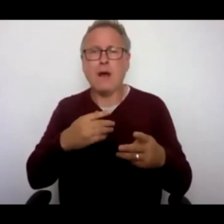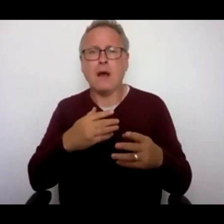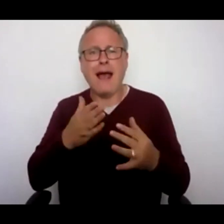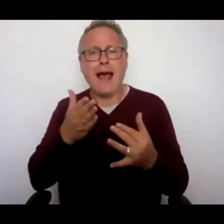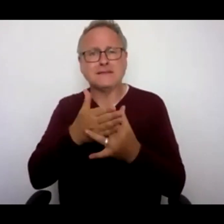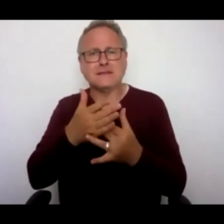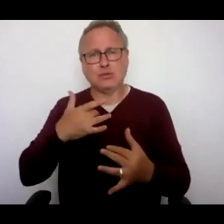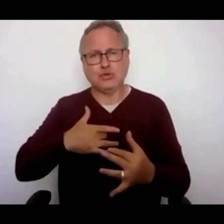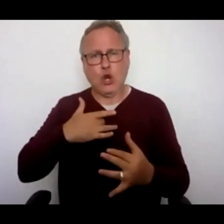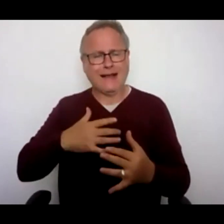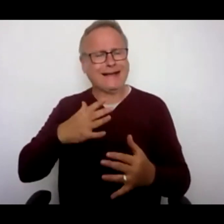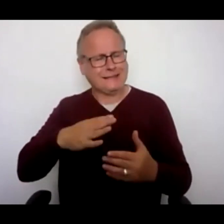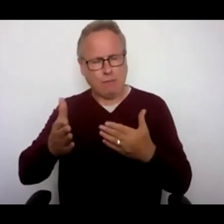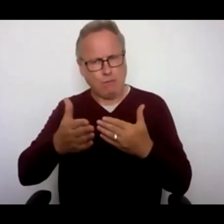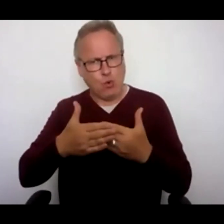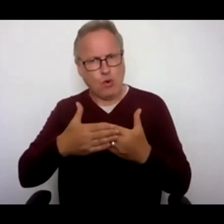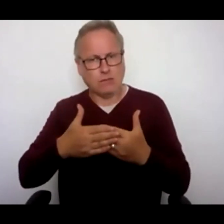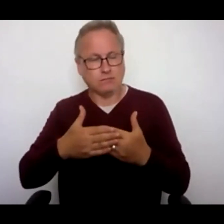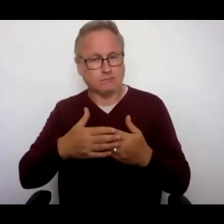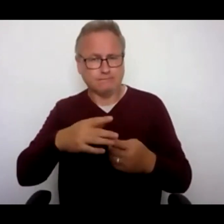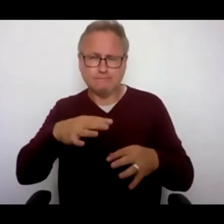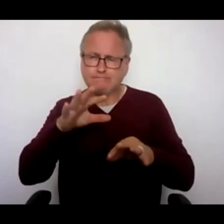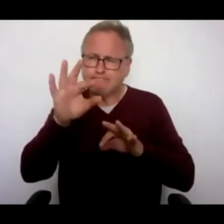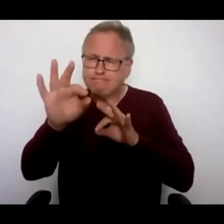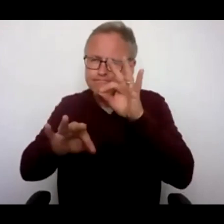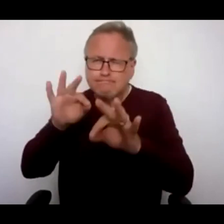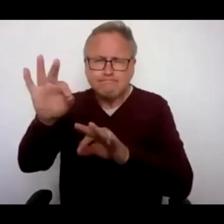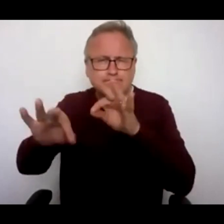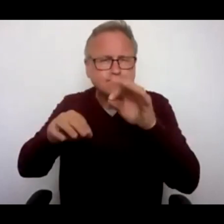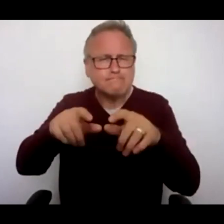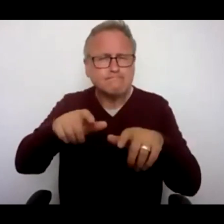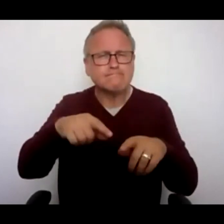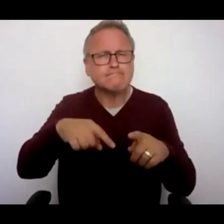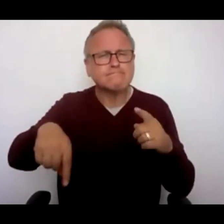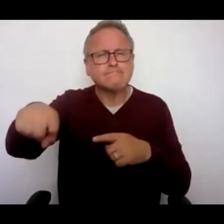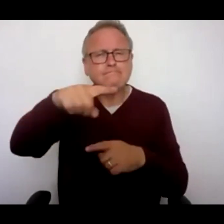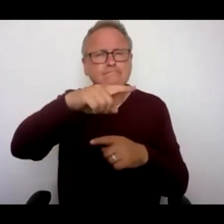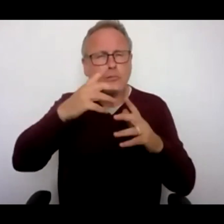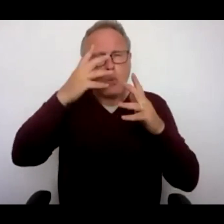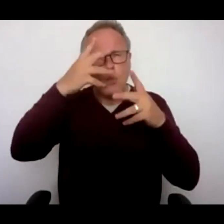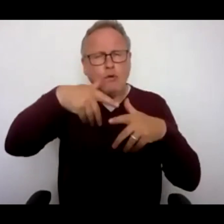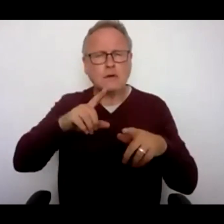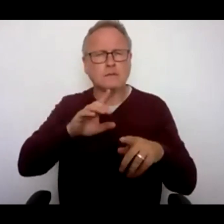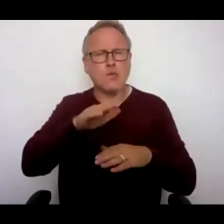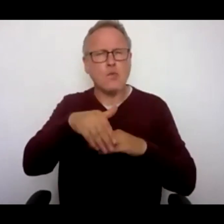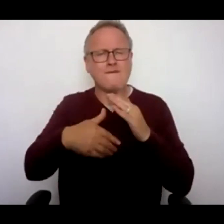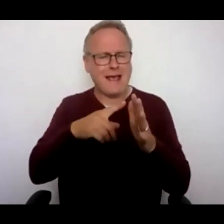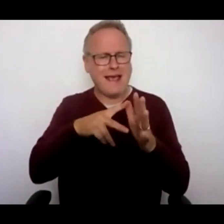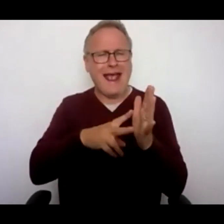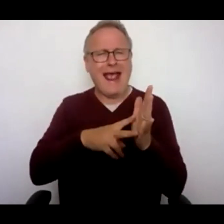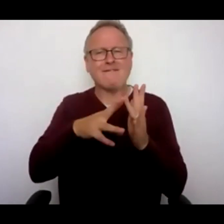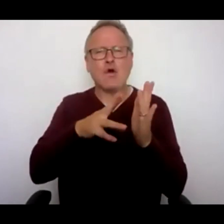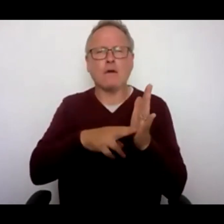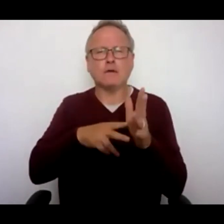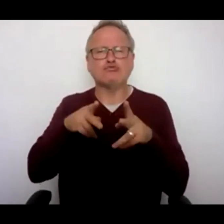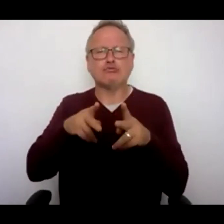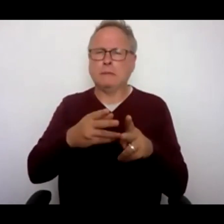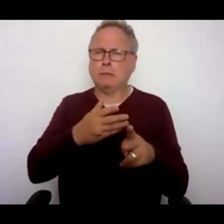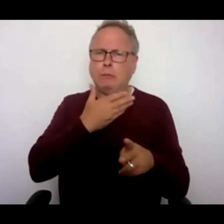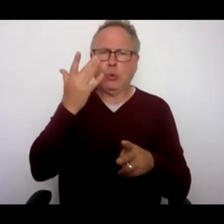People we spoke to were also worried about Avon Street having no toilets. The dangerous